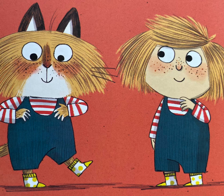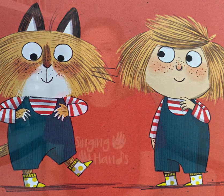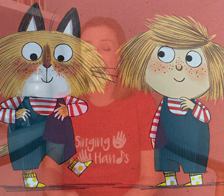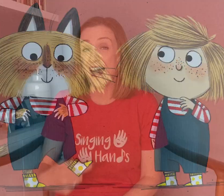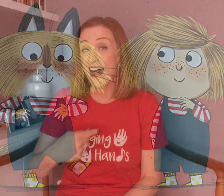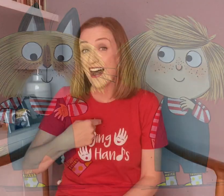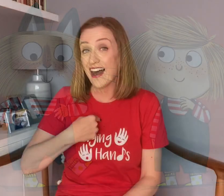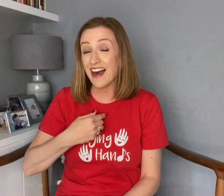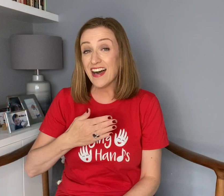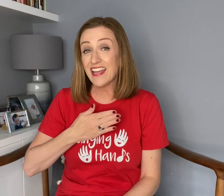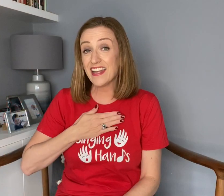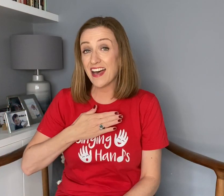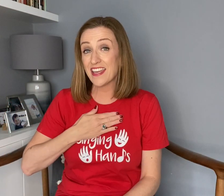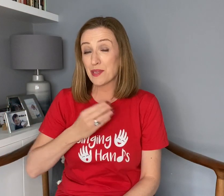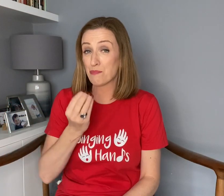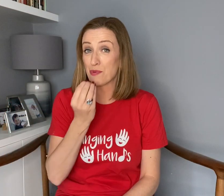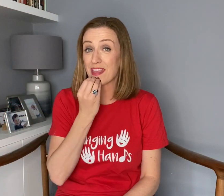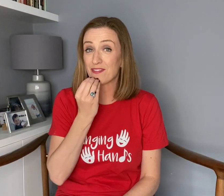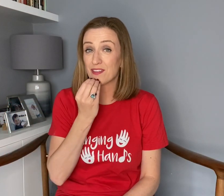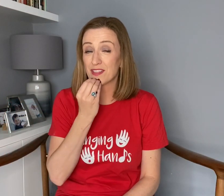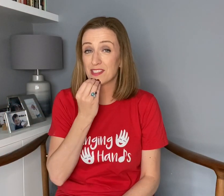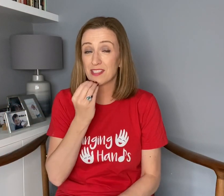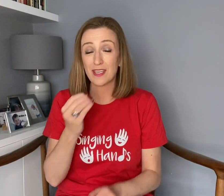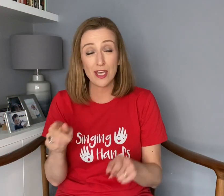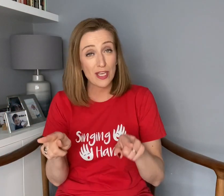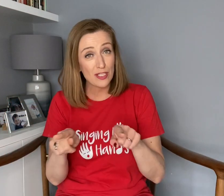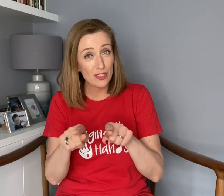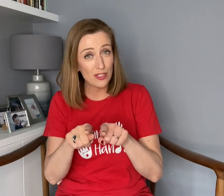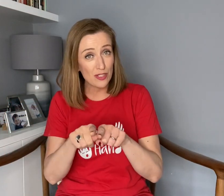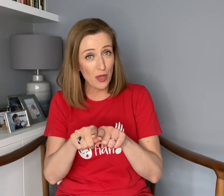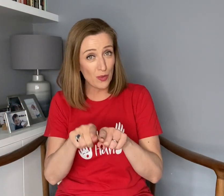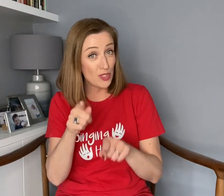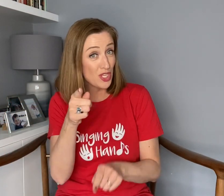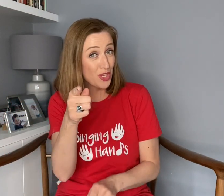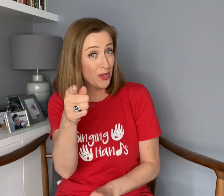I like breakfast, so do you.